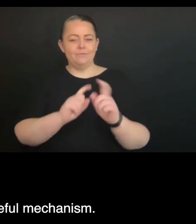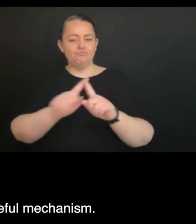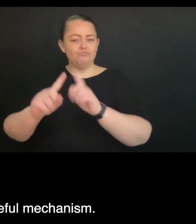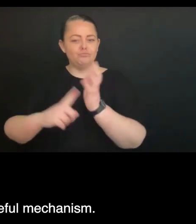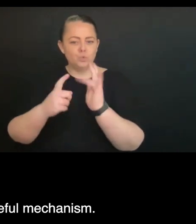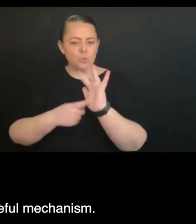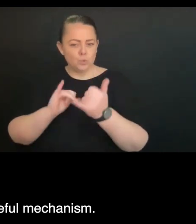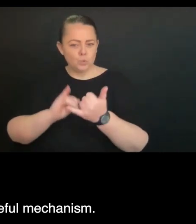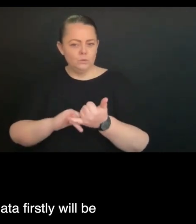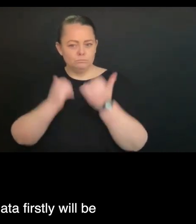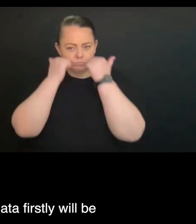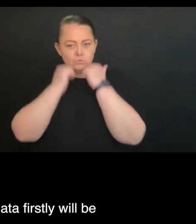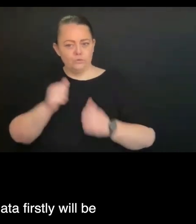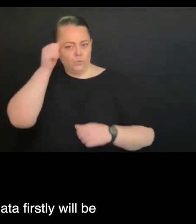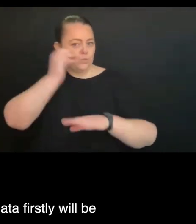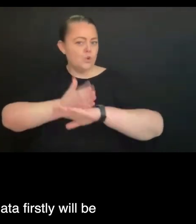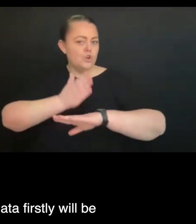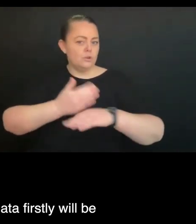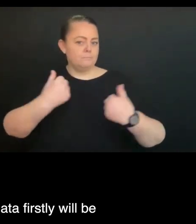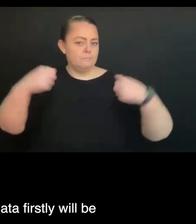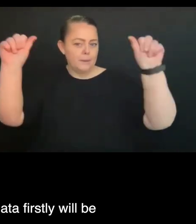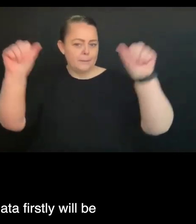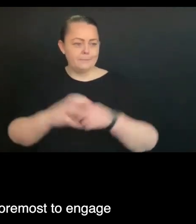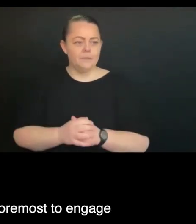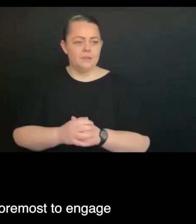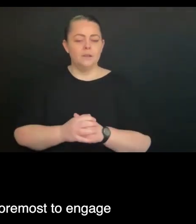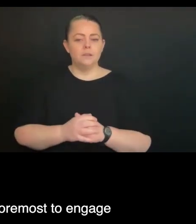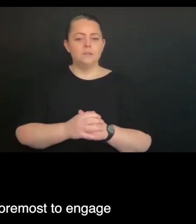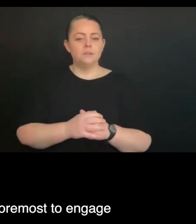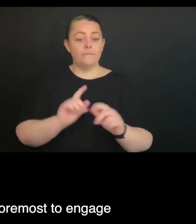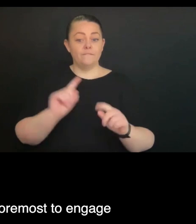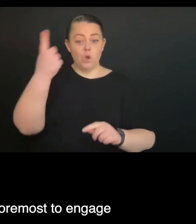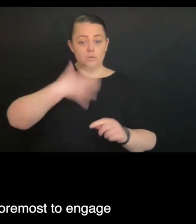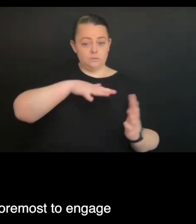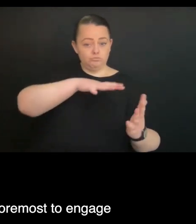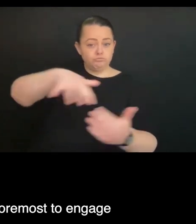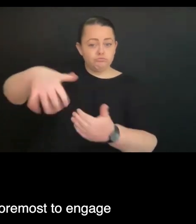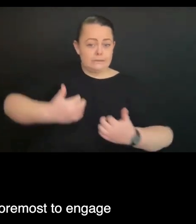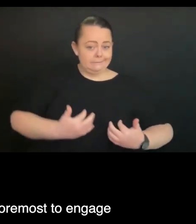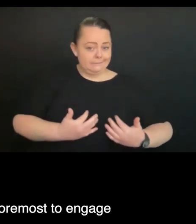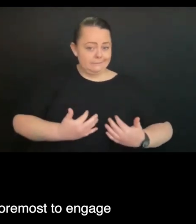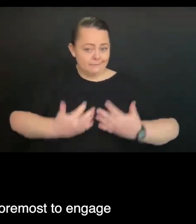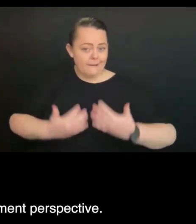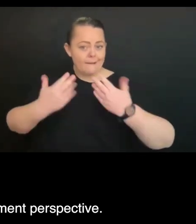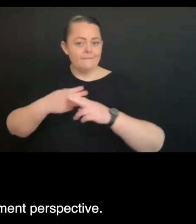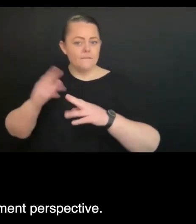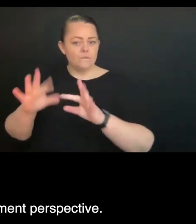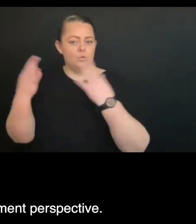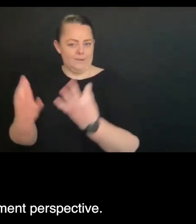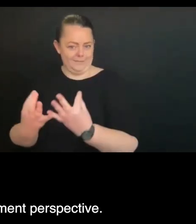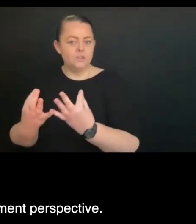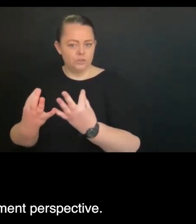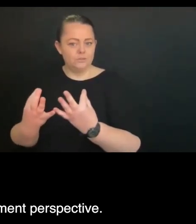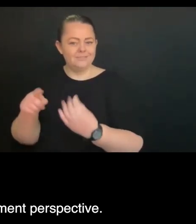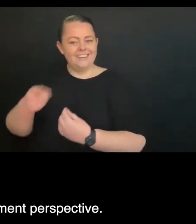be a really useful mechanism to the providers, the collection of that data. Firstly, it will be important for the provider, first and foremost, to engage in that from a